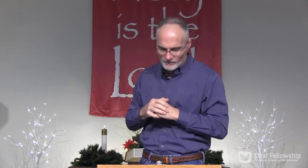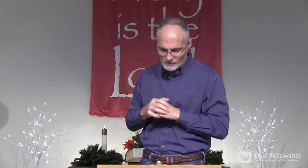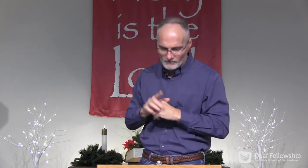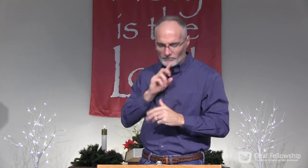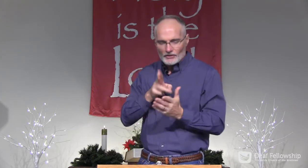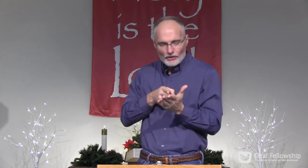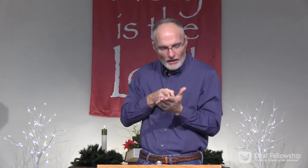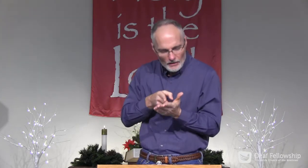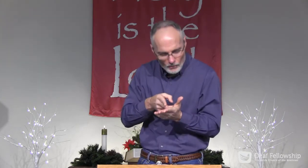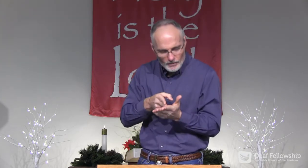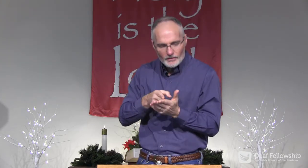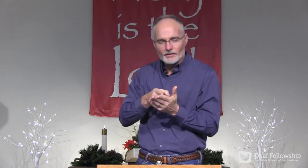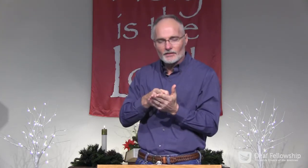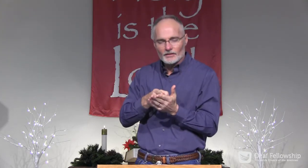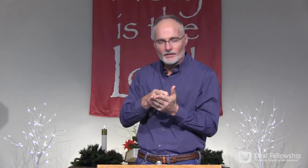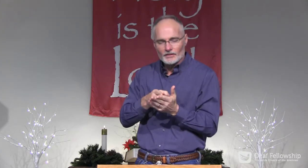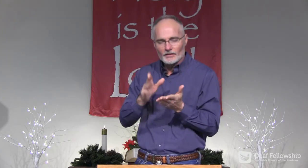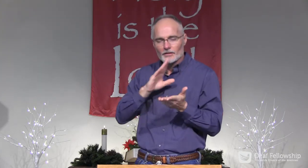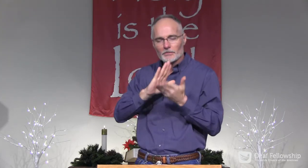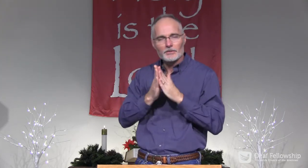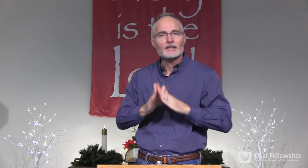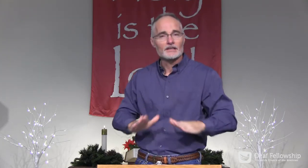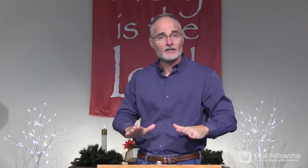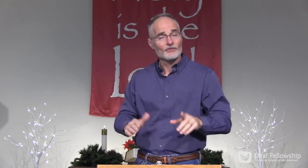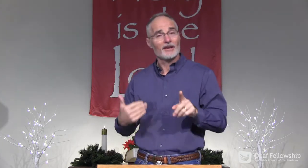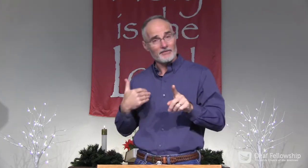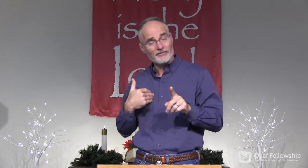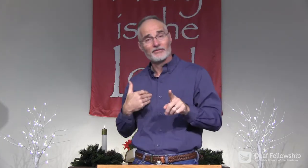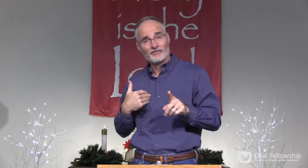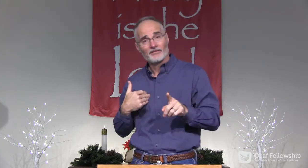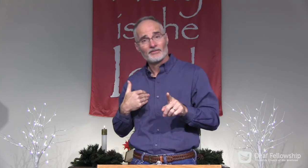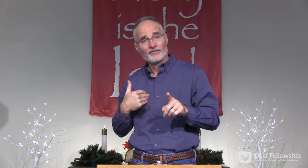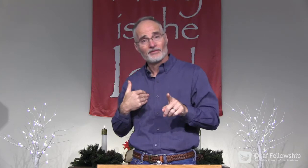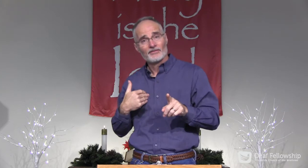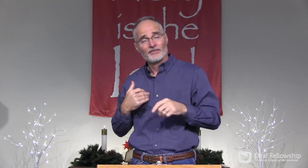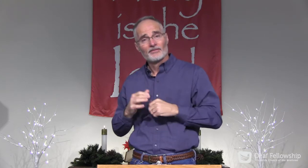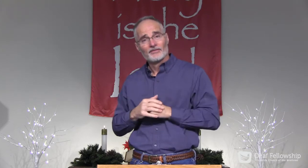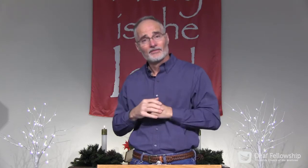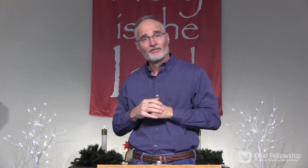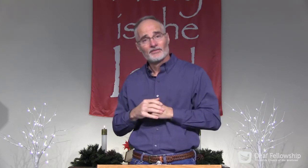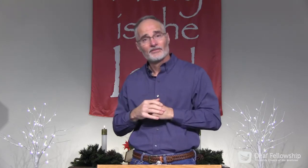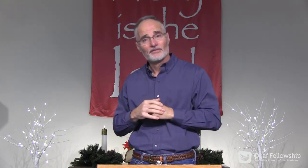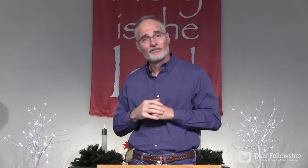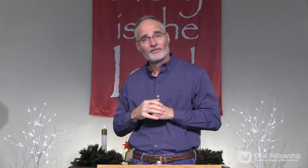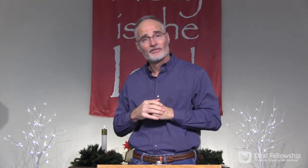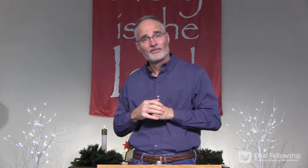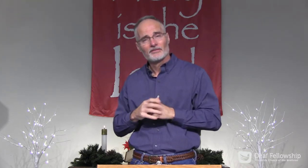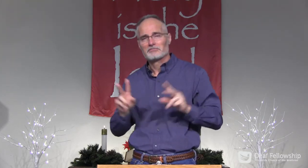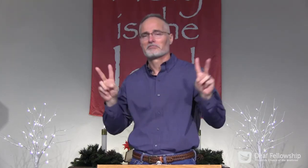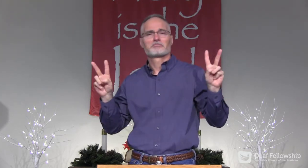So now, what about peace? Genuine peace. Do you have it?